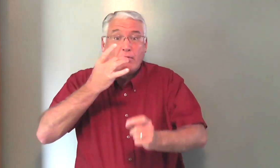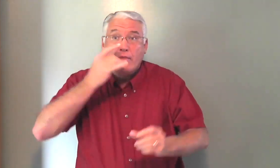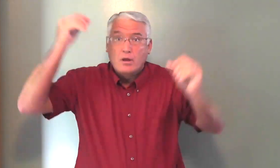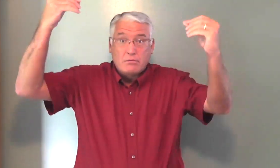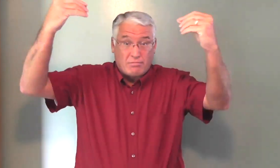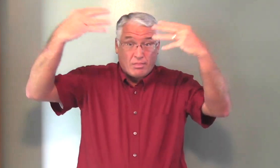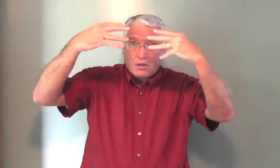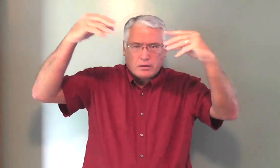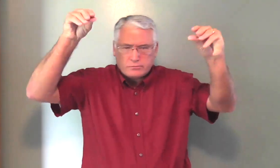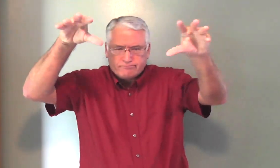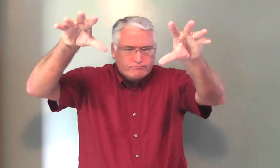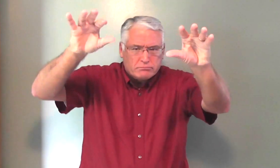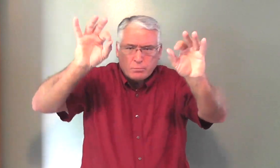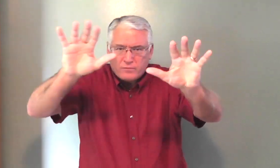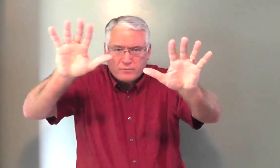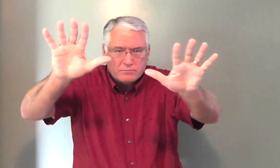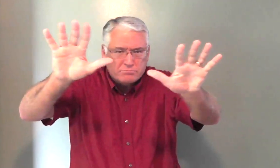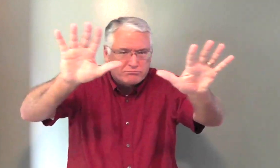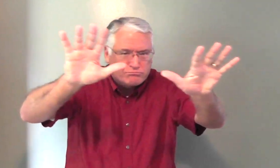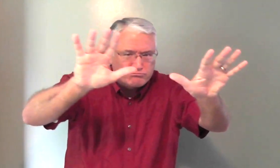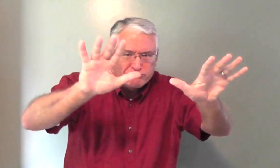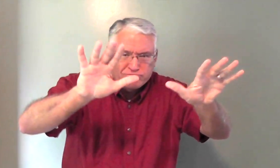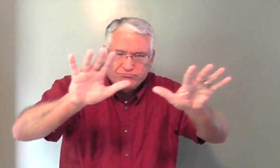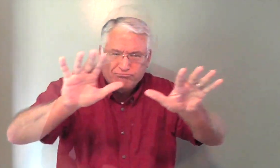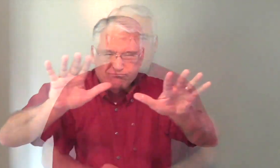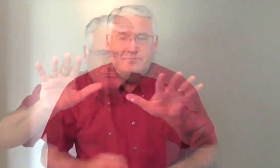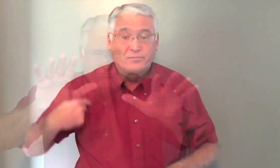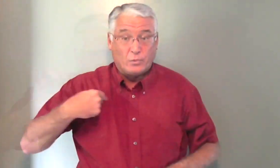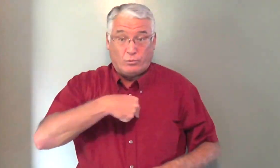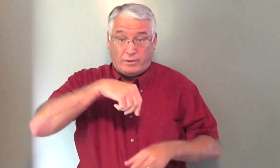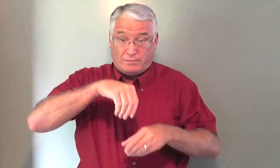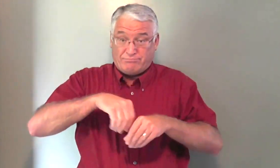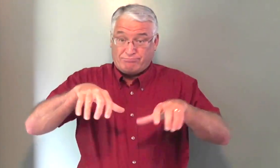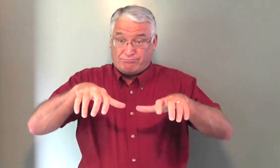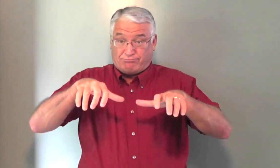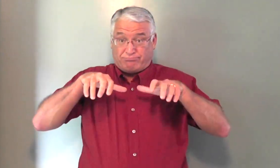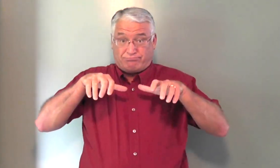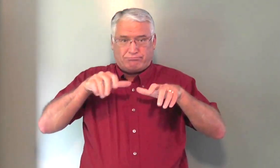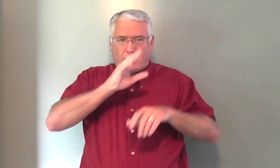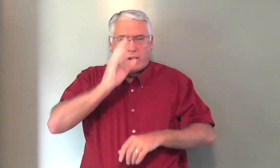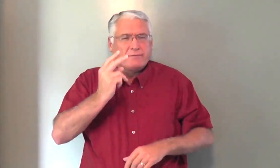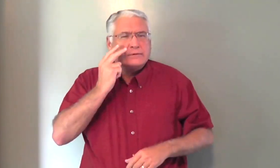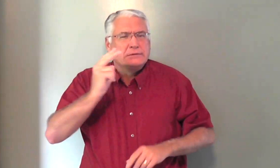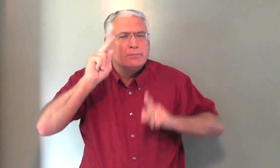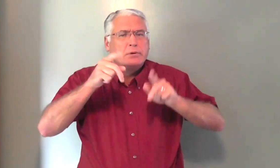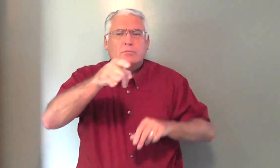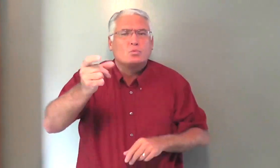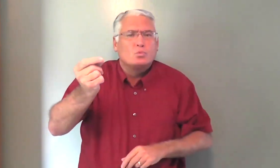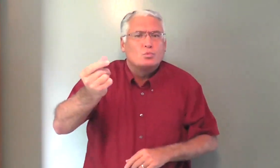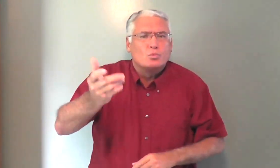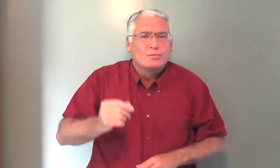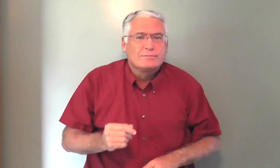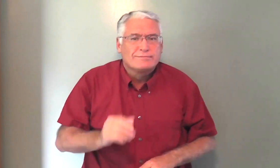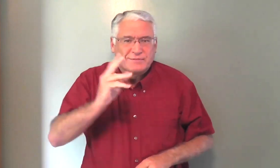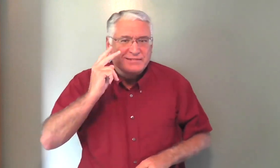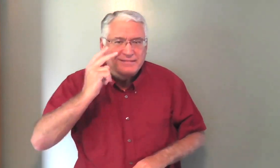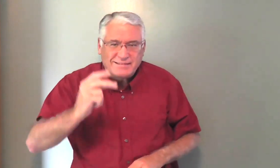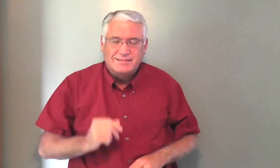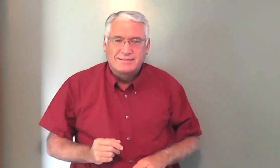changing things around, the lighting, moving it if it needed to be. We who were in the audience, we never saw what the people